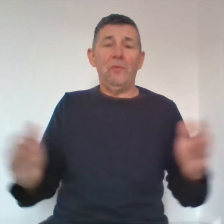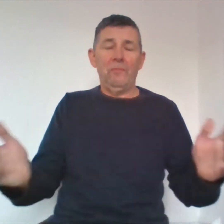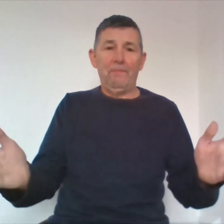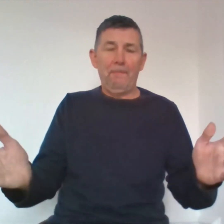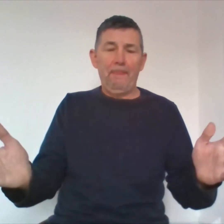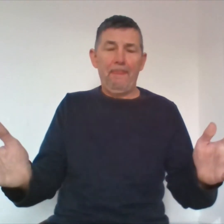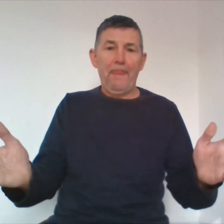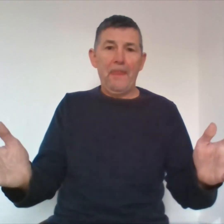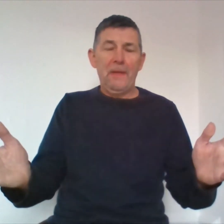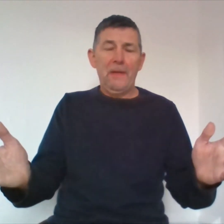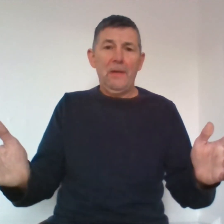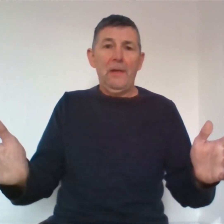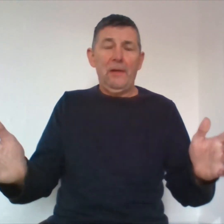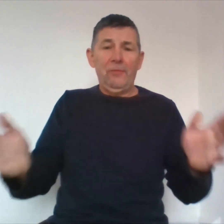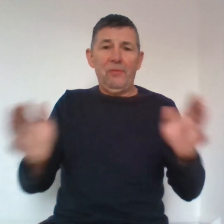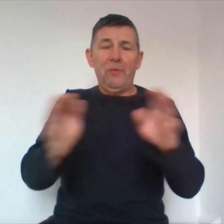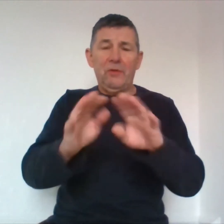and there was a box